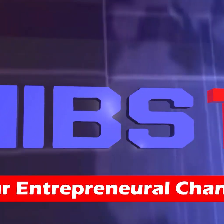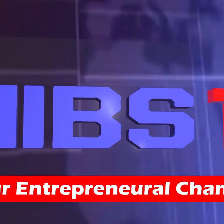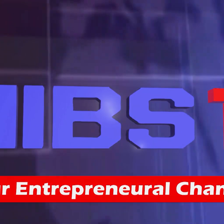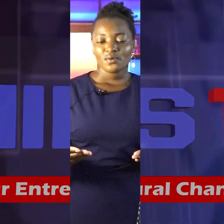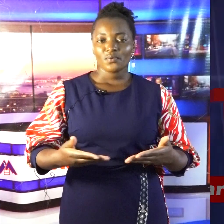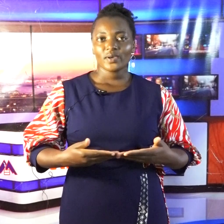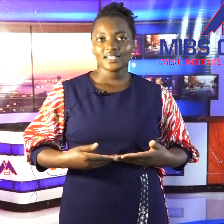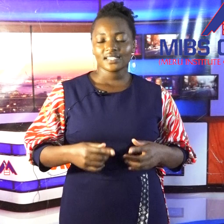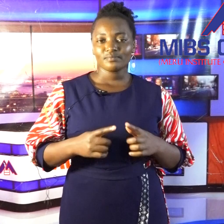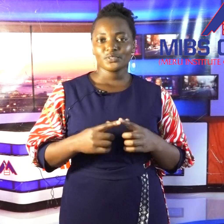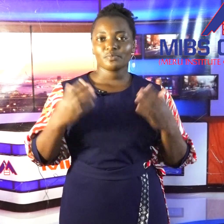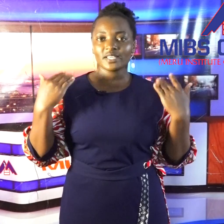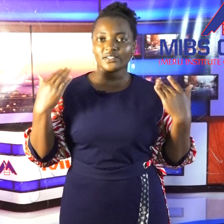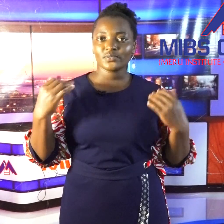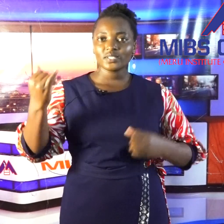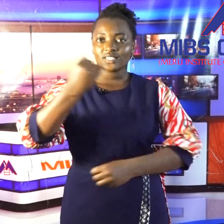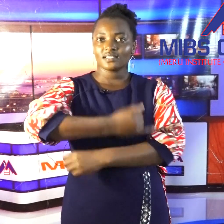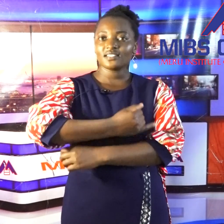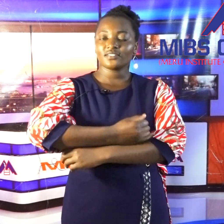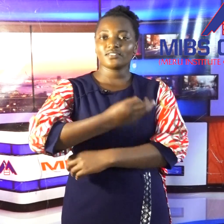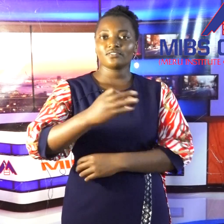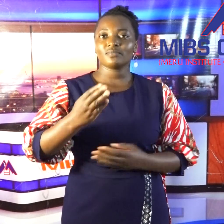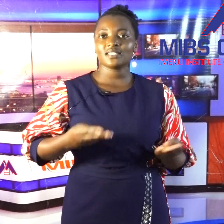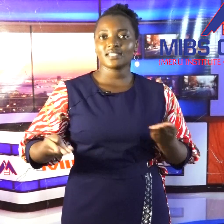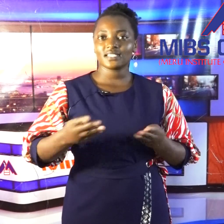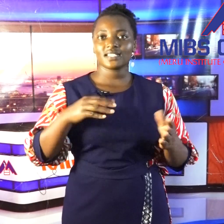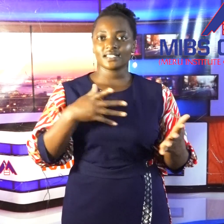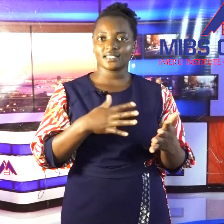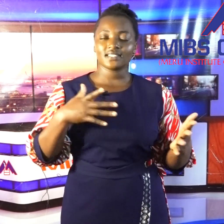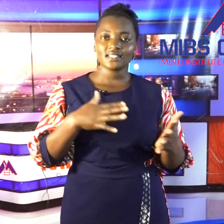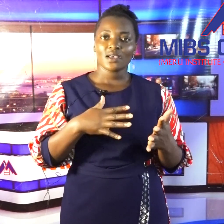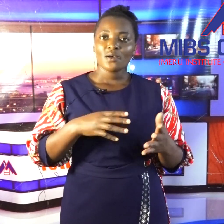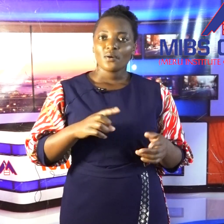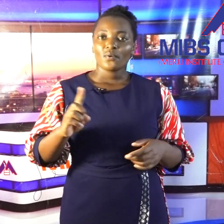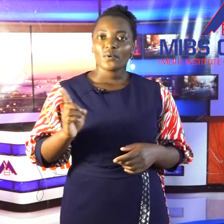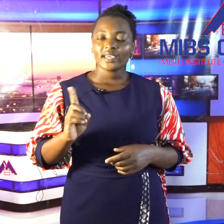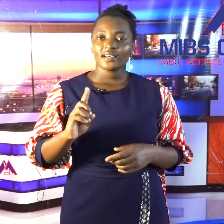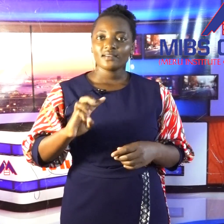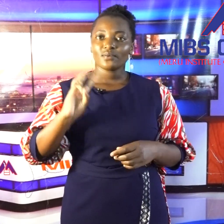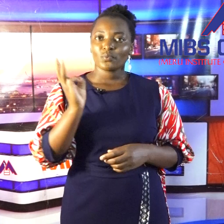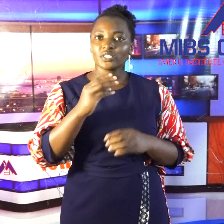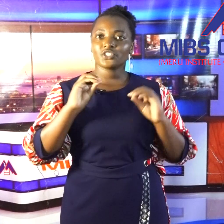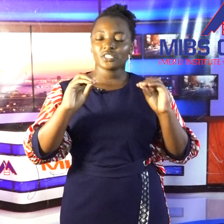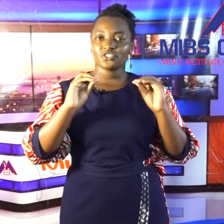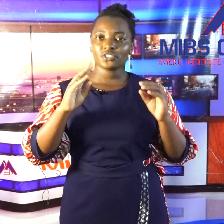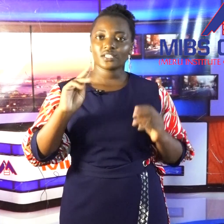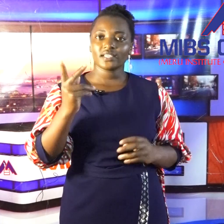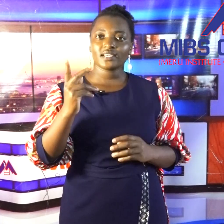Welcome to Meru Institute of Business Studies where we teach Kenya